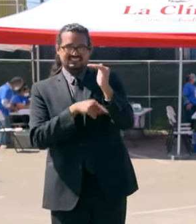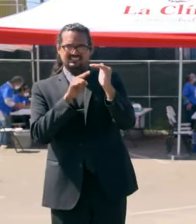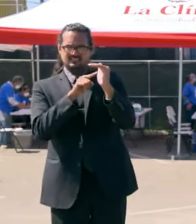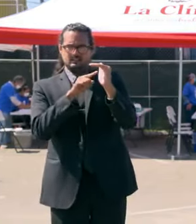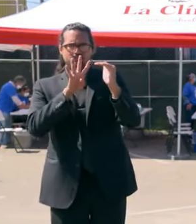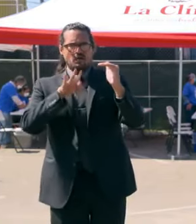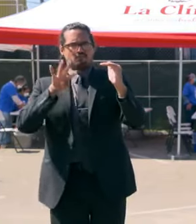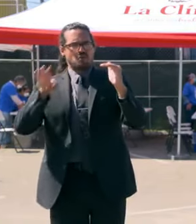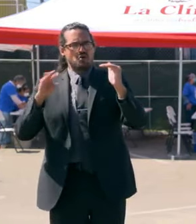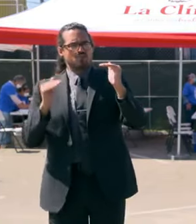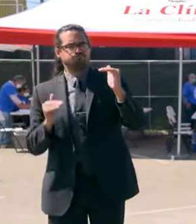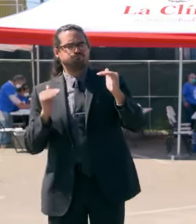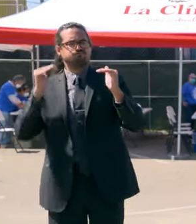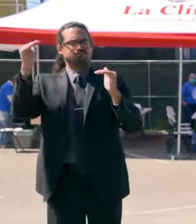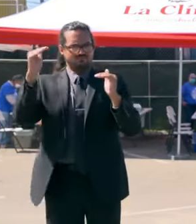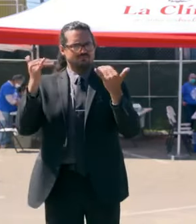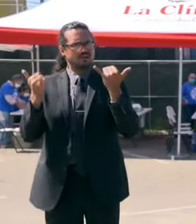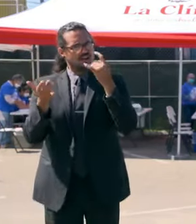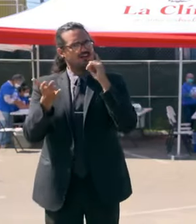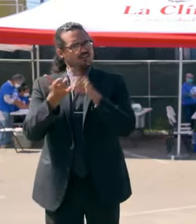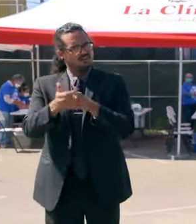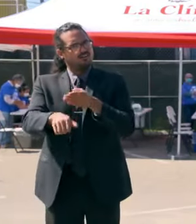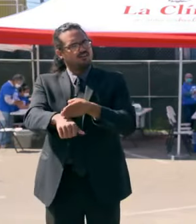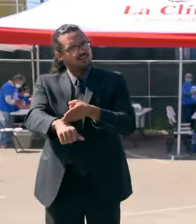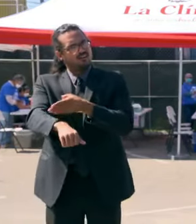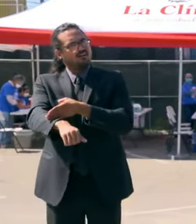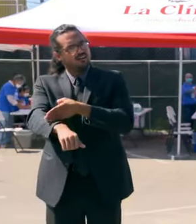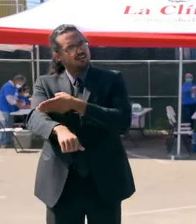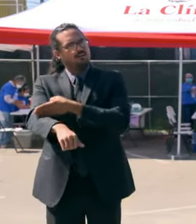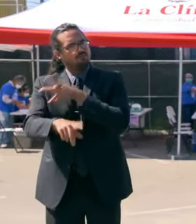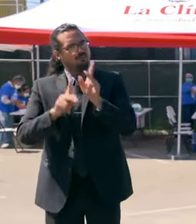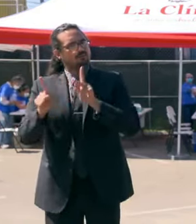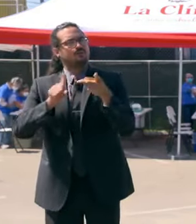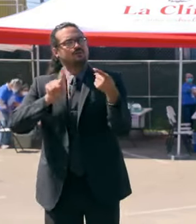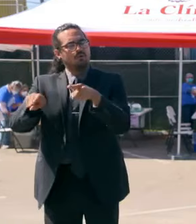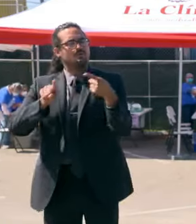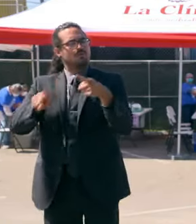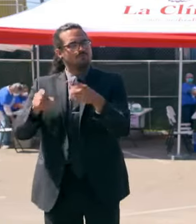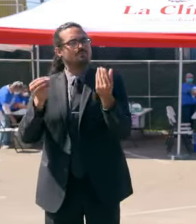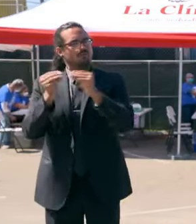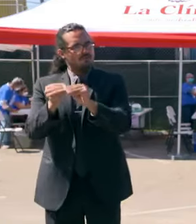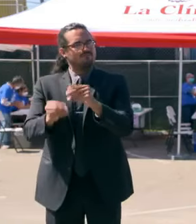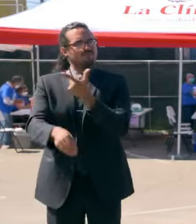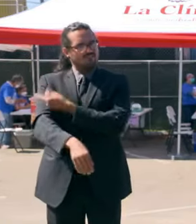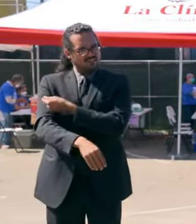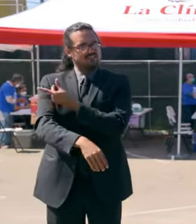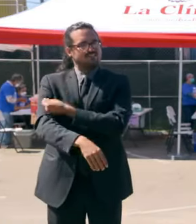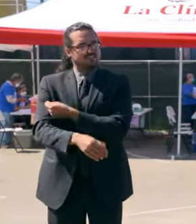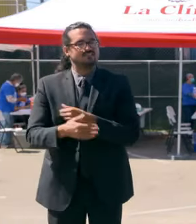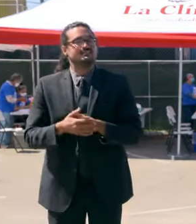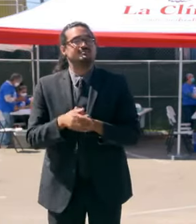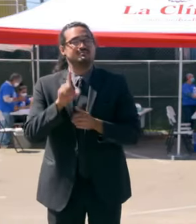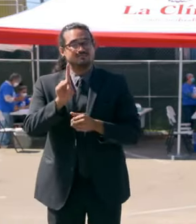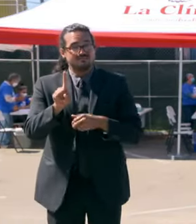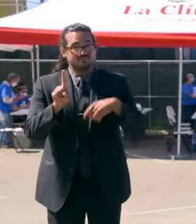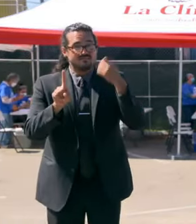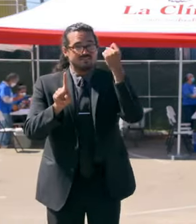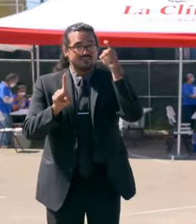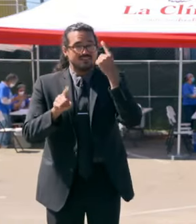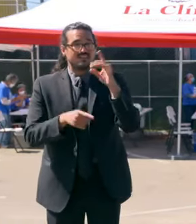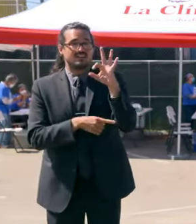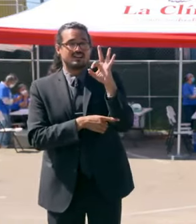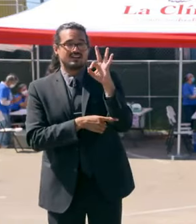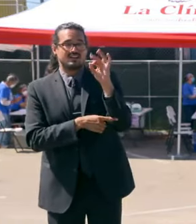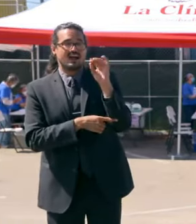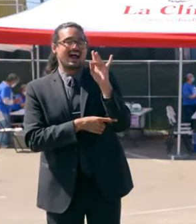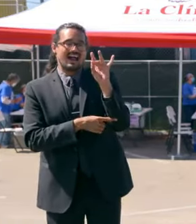We're seeing incremental increase in total number of vaccine doses. But again, 80% is not where we need to go.